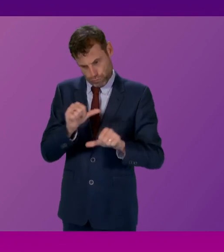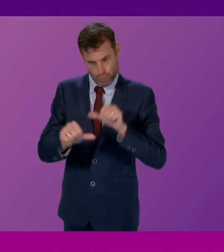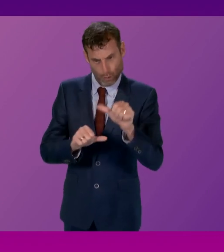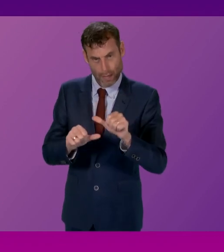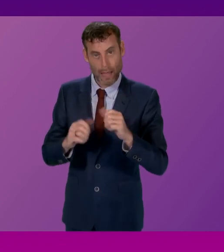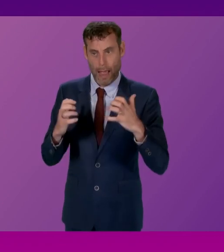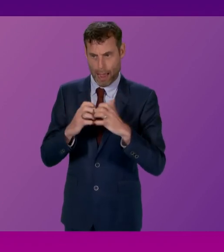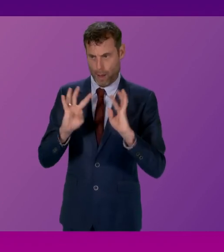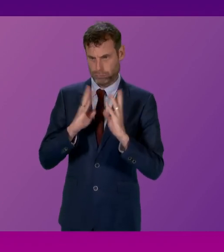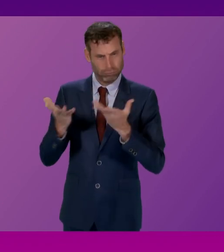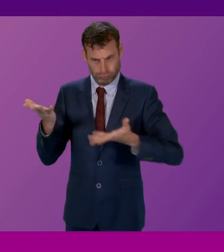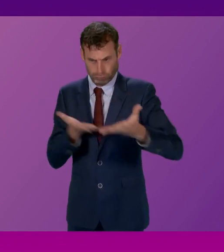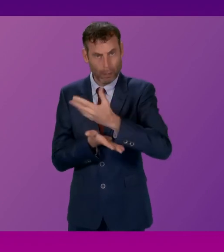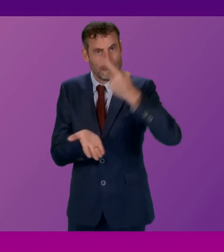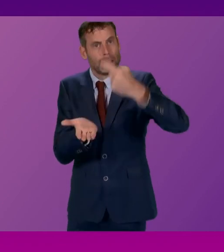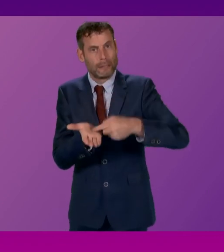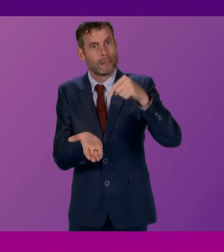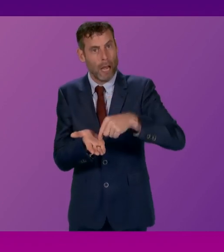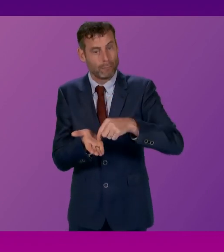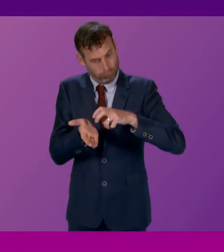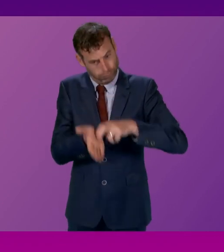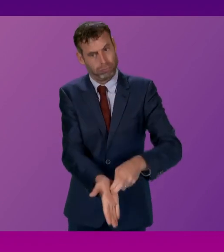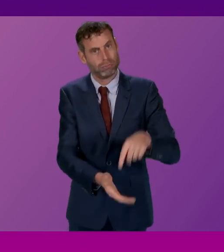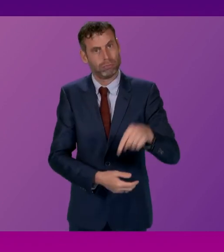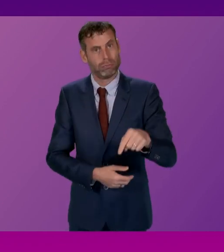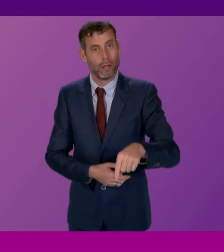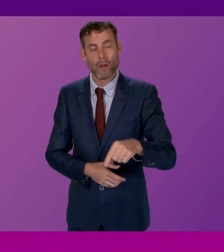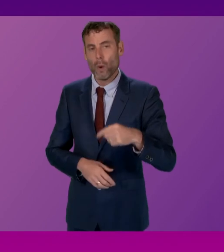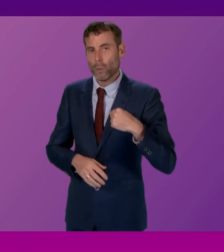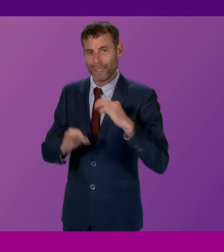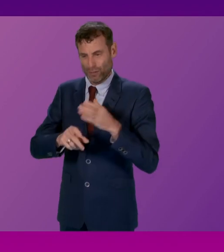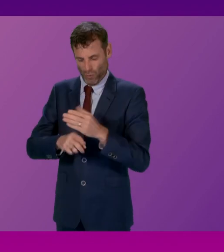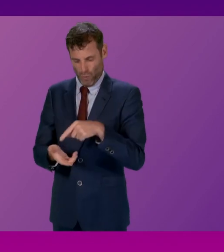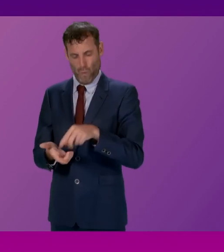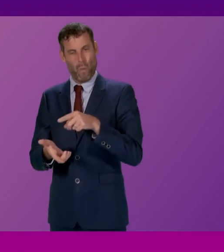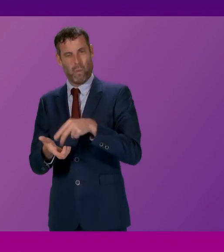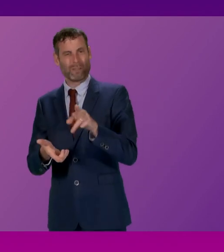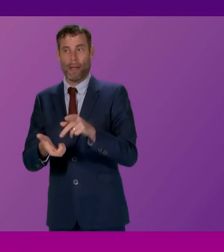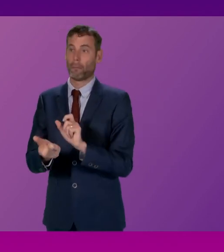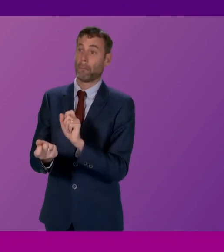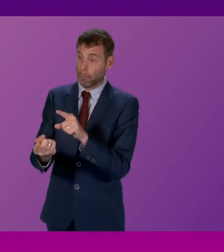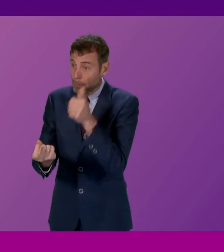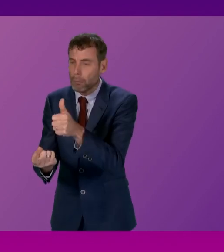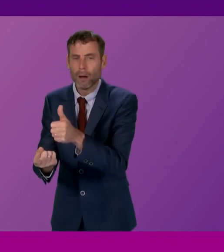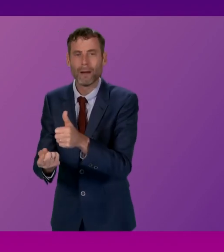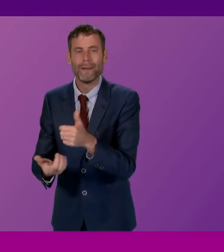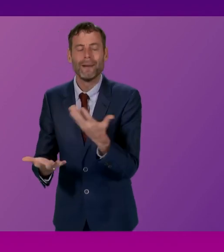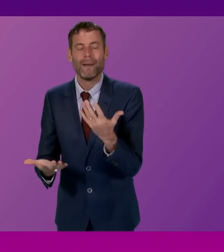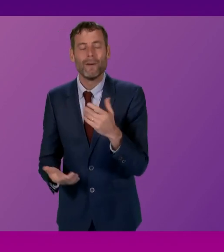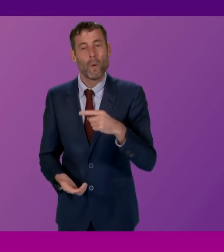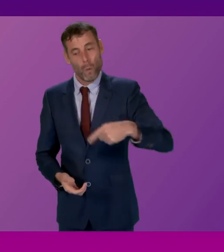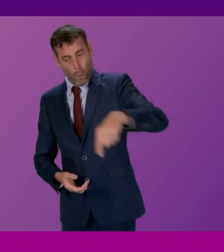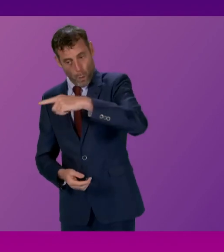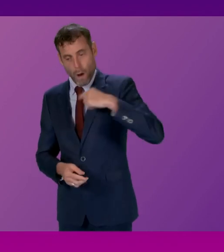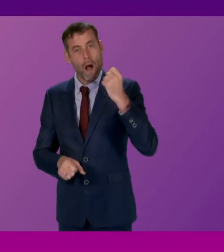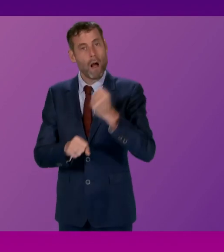over WhatsApp. And I have, and I will continue to say to every single government minister, every single government official,